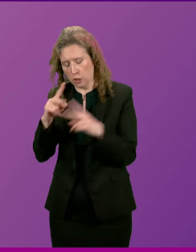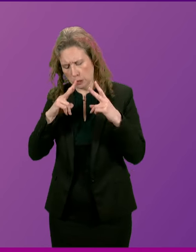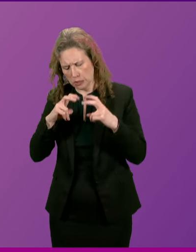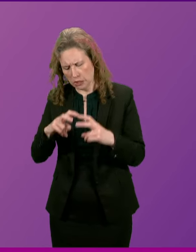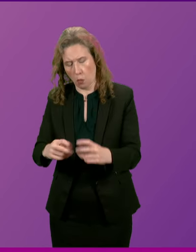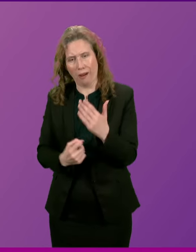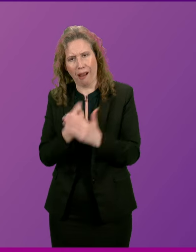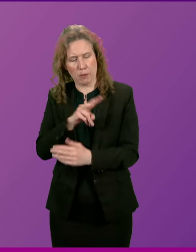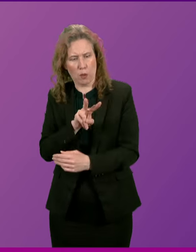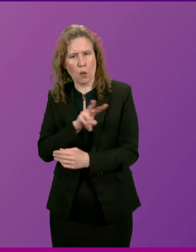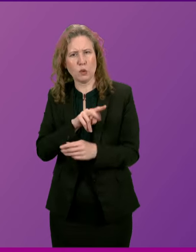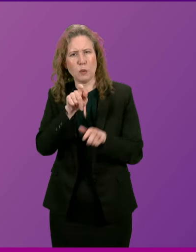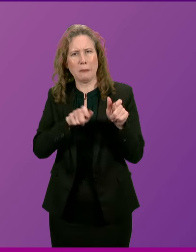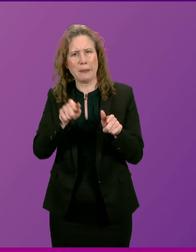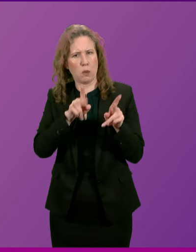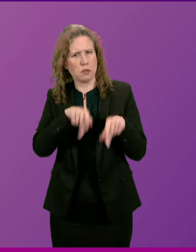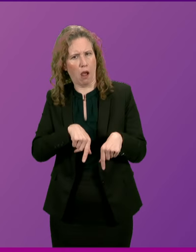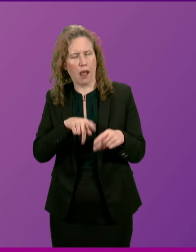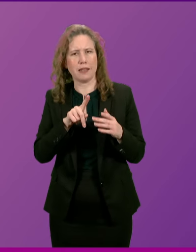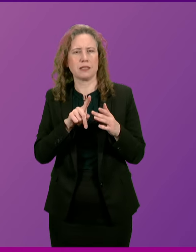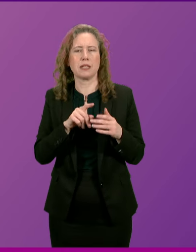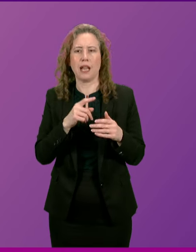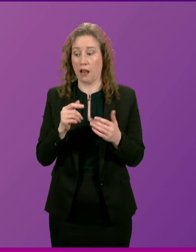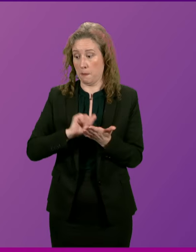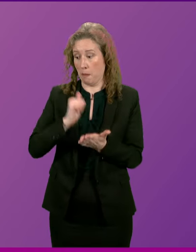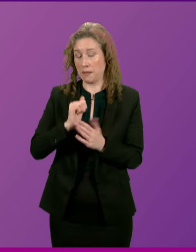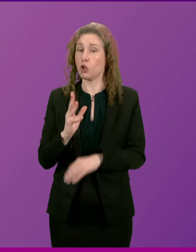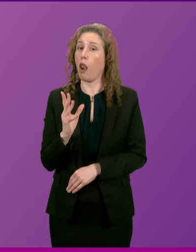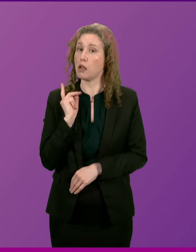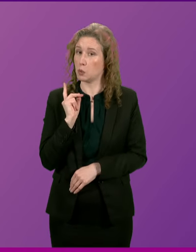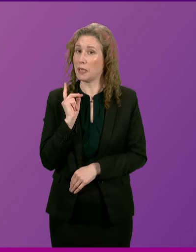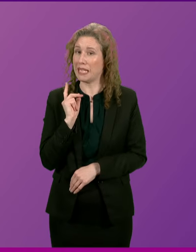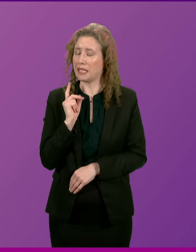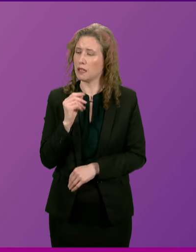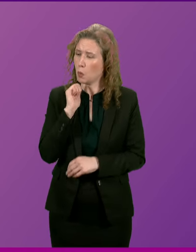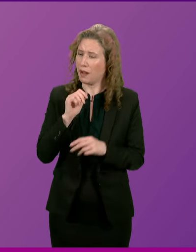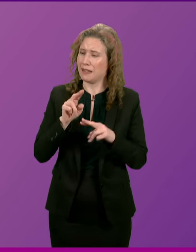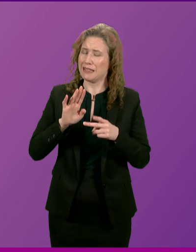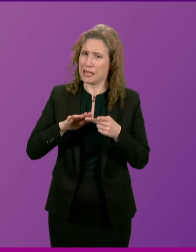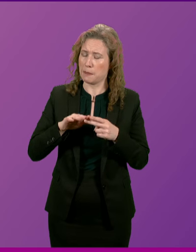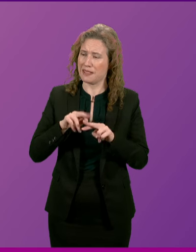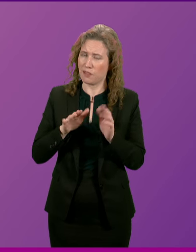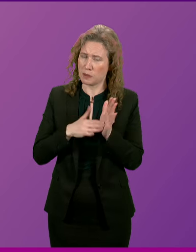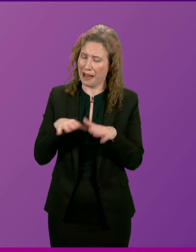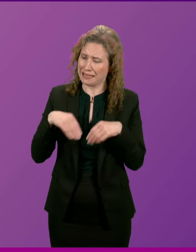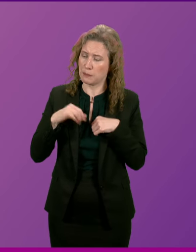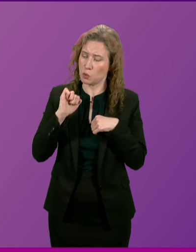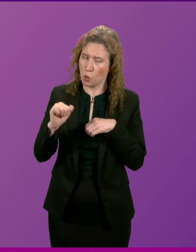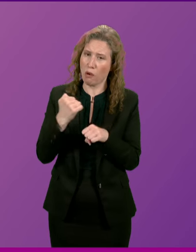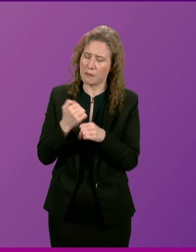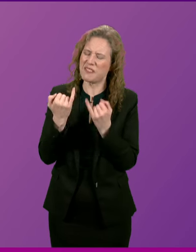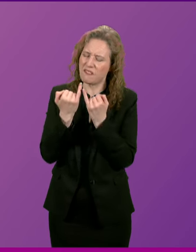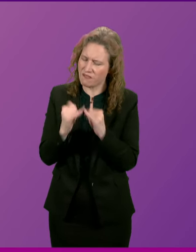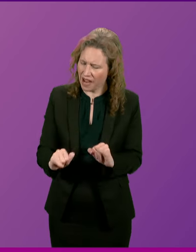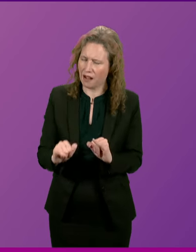of John and Lamara, with final conclusions only published last week. Will the Deputy First Minister accept that her government has